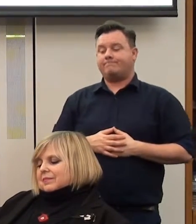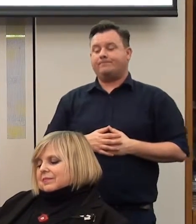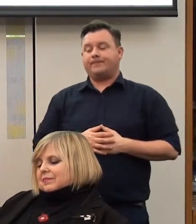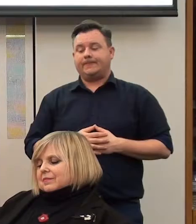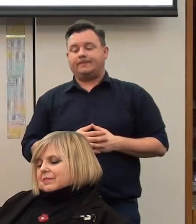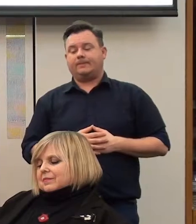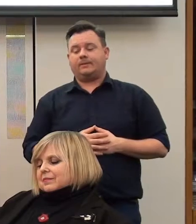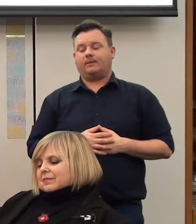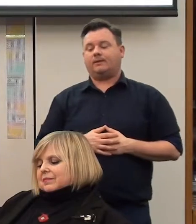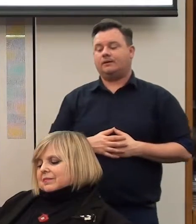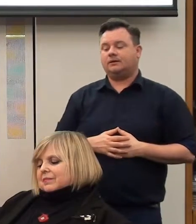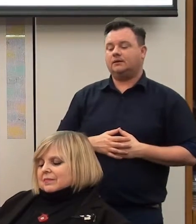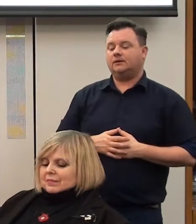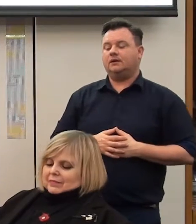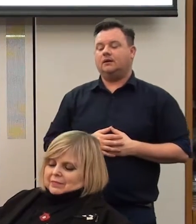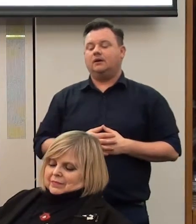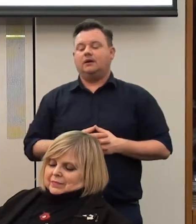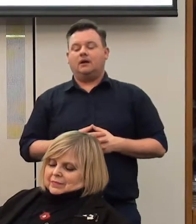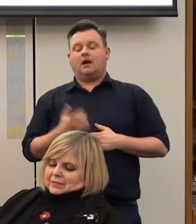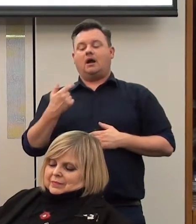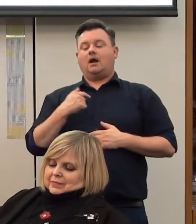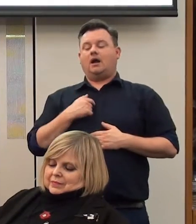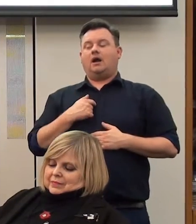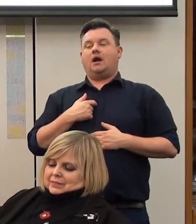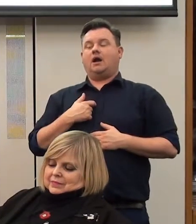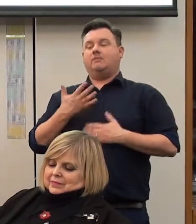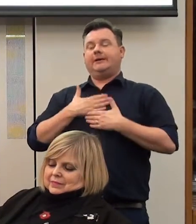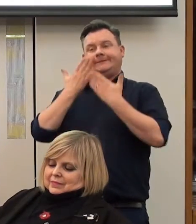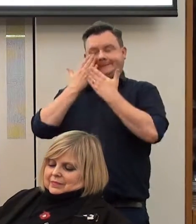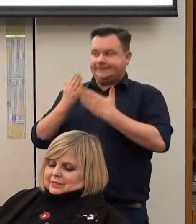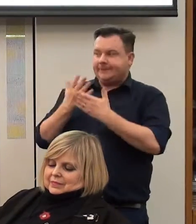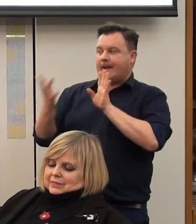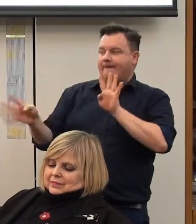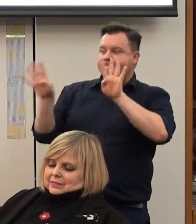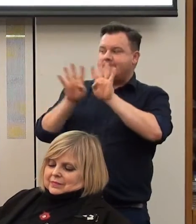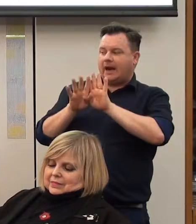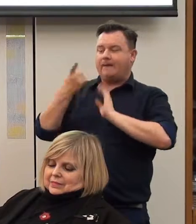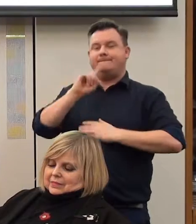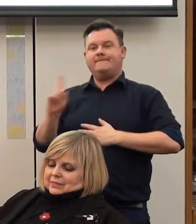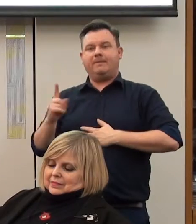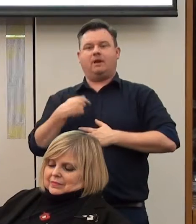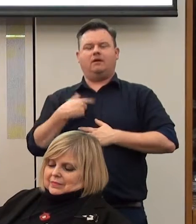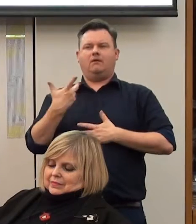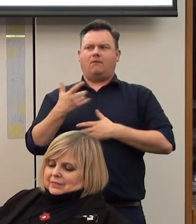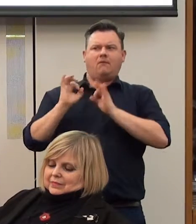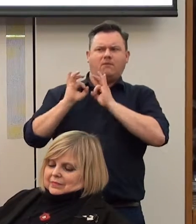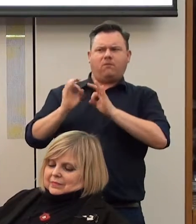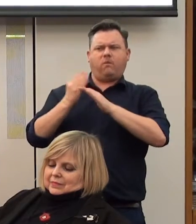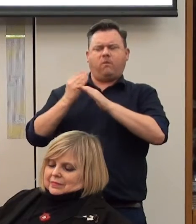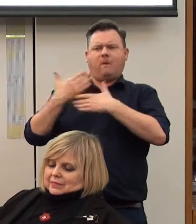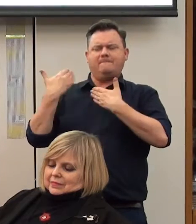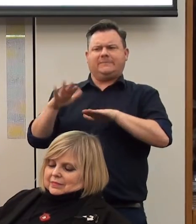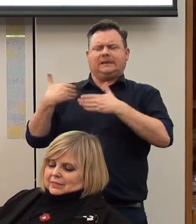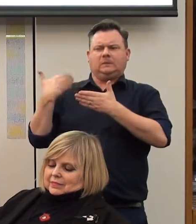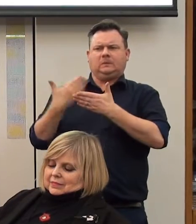This is definitely fair that, you know, it's a real, you know, I'm very humbled to be on a panel and with people who have done such excellent work and